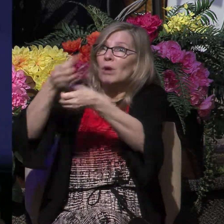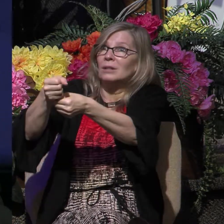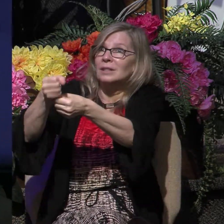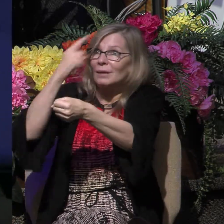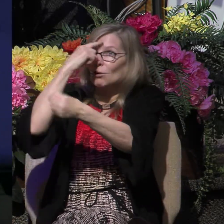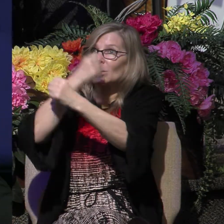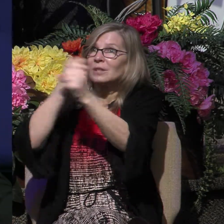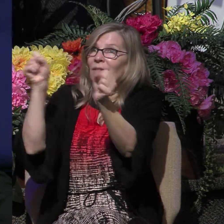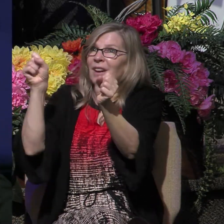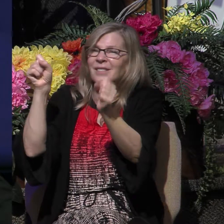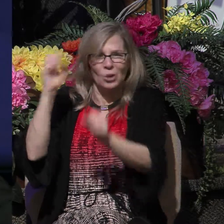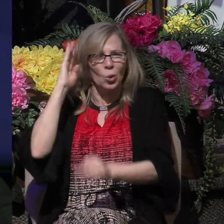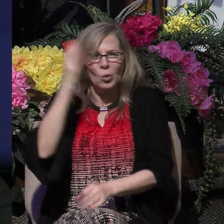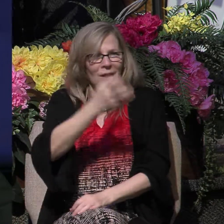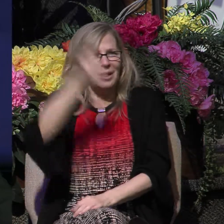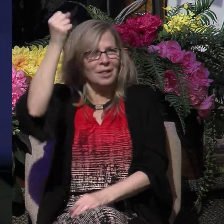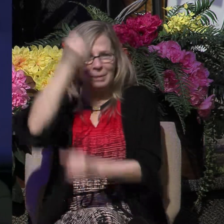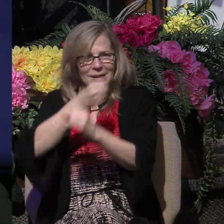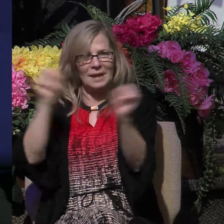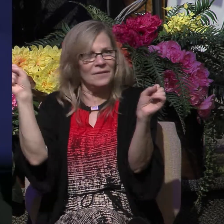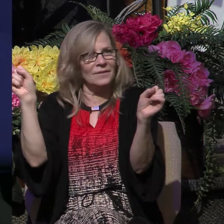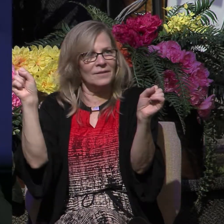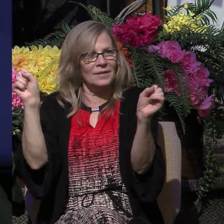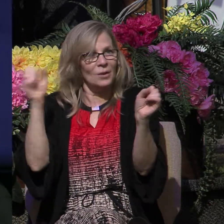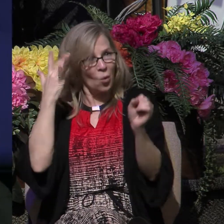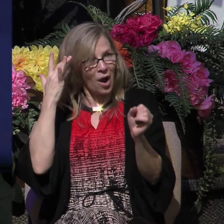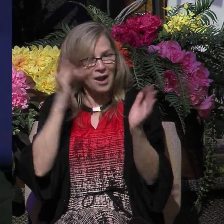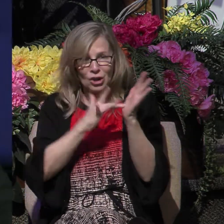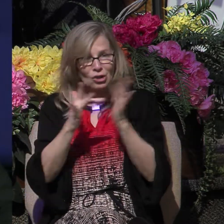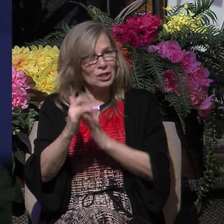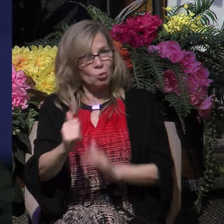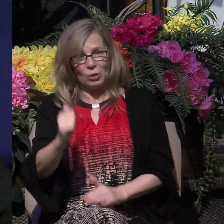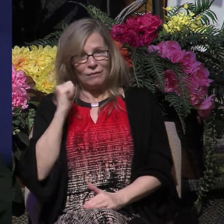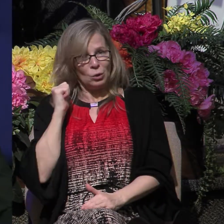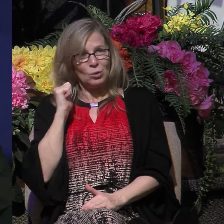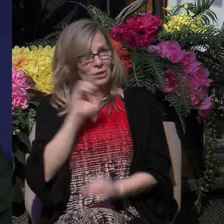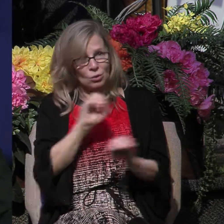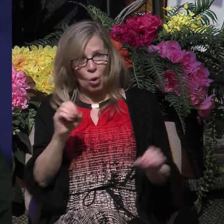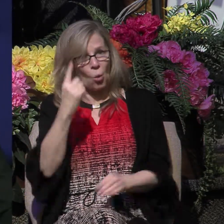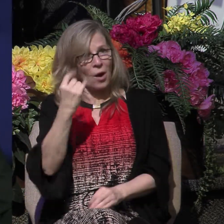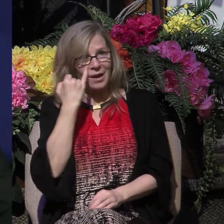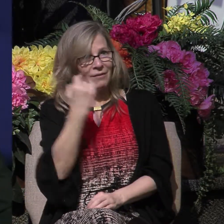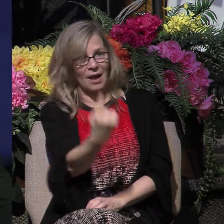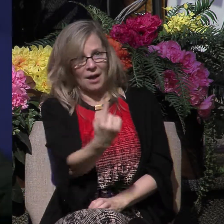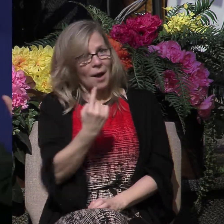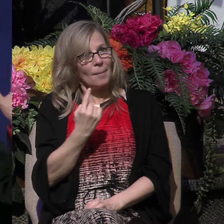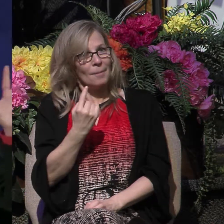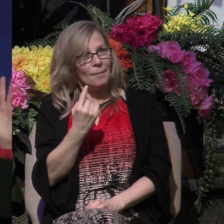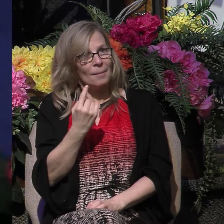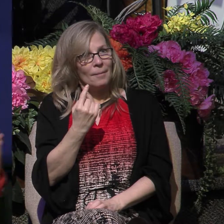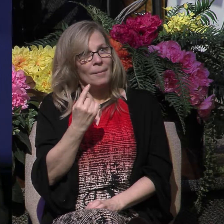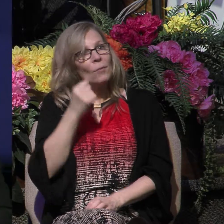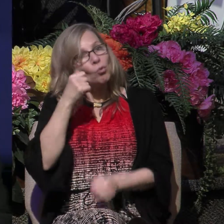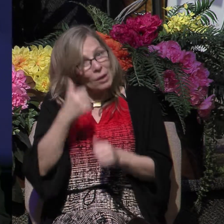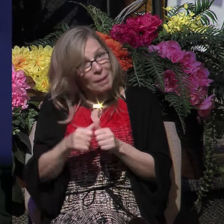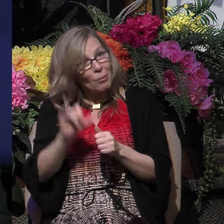saved from the eternal wrath of God because Jesus refuses no one who comes to Him for salvation. Remember, this man wants you to be saved.